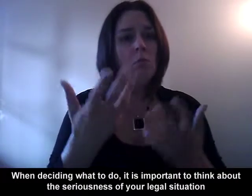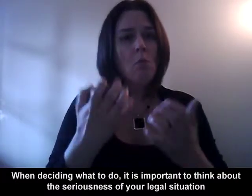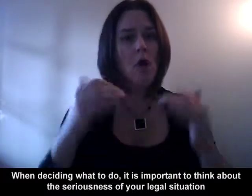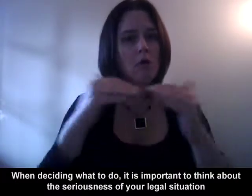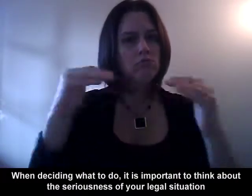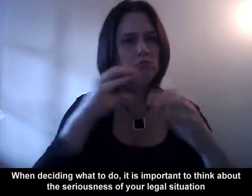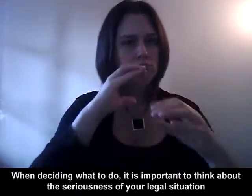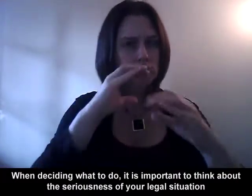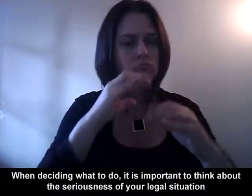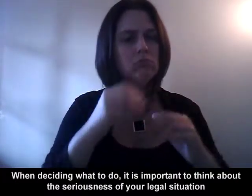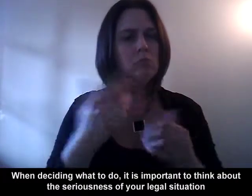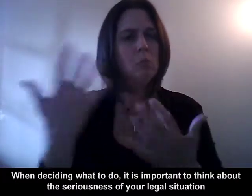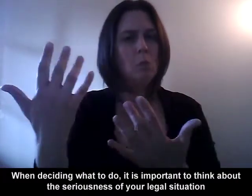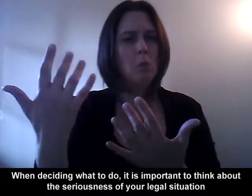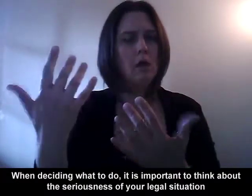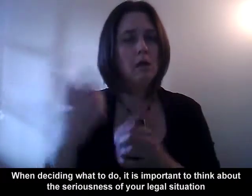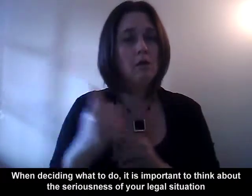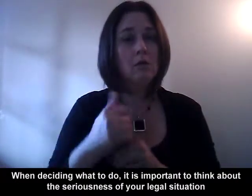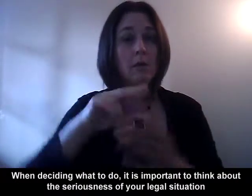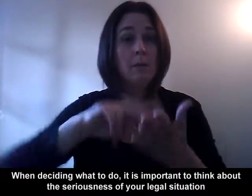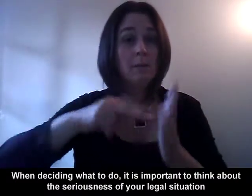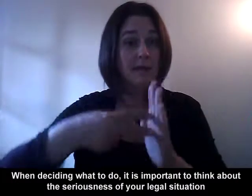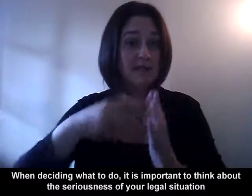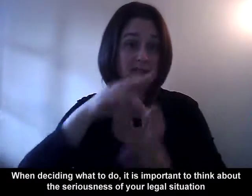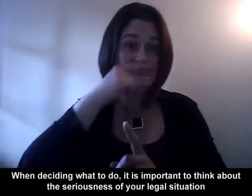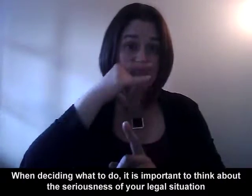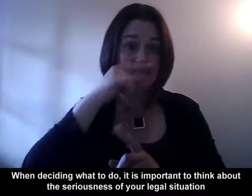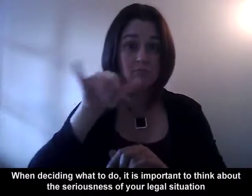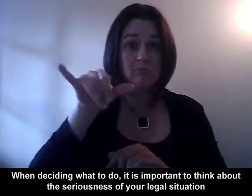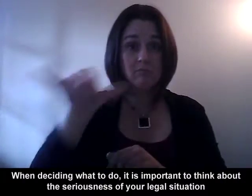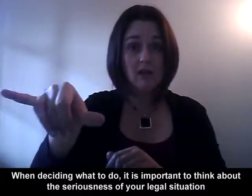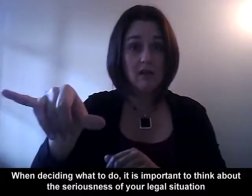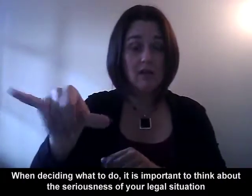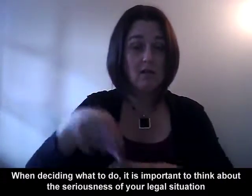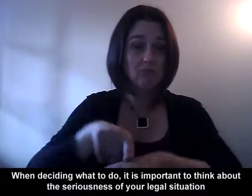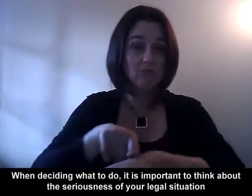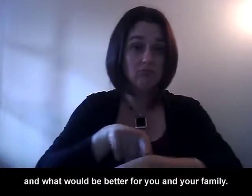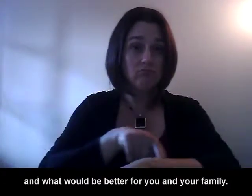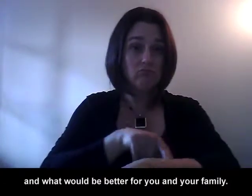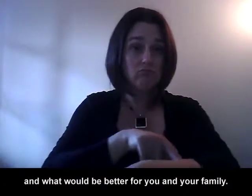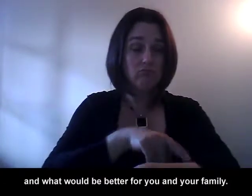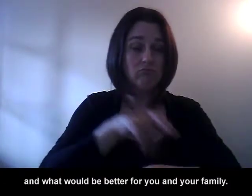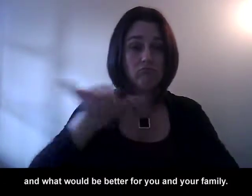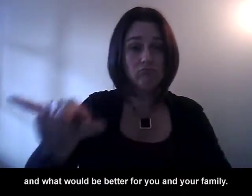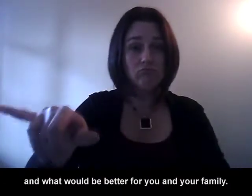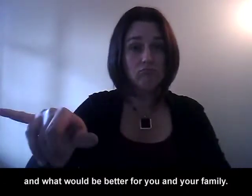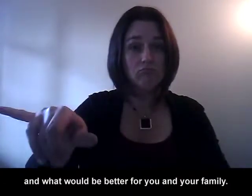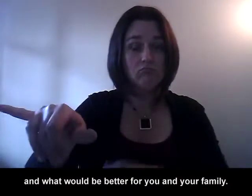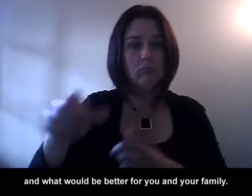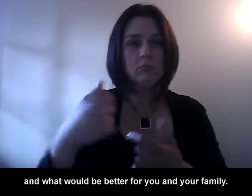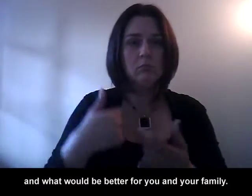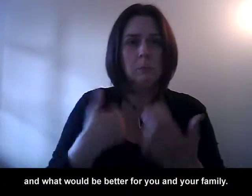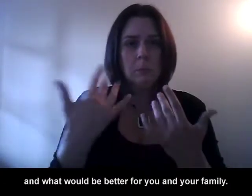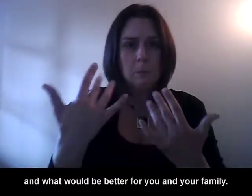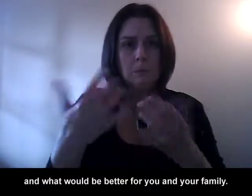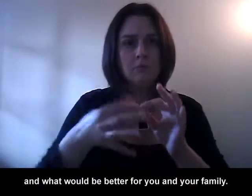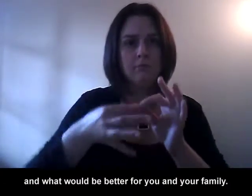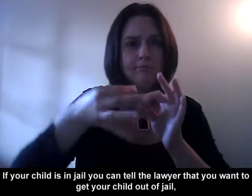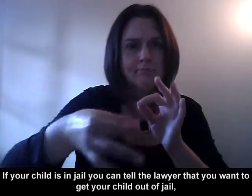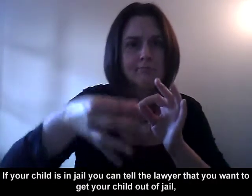When deciding what to do, it is important to think about the seriousness of your legal situation and what would be better for you and your family.